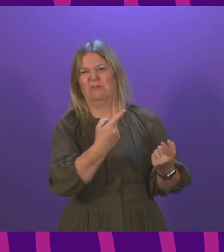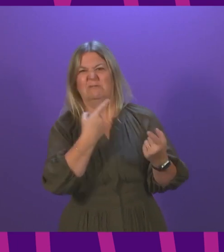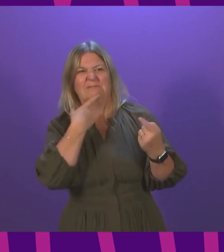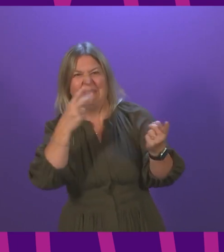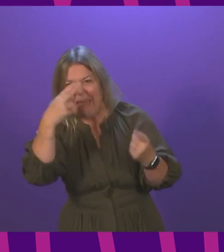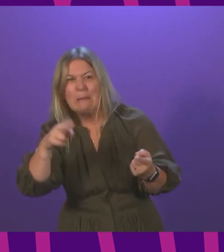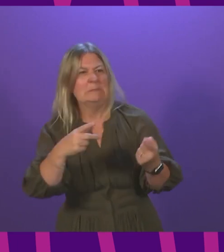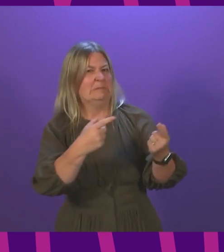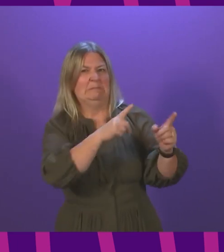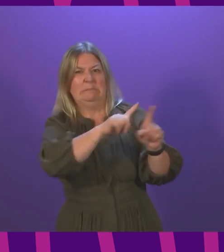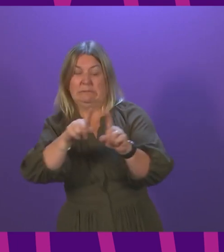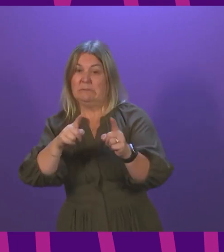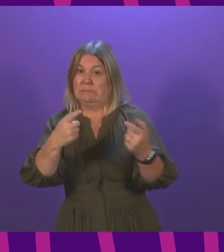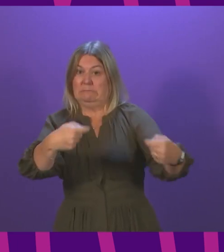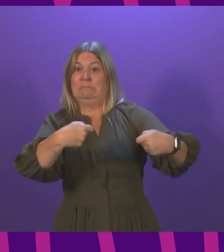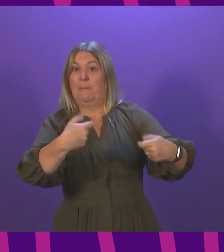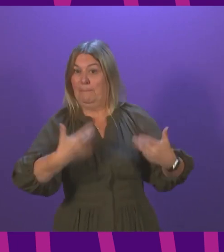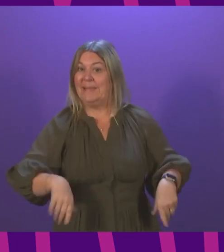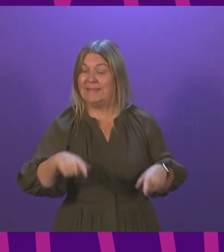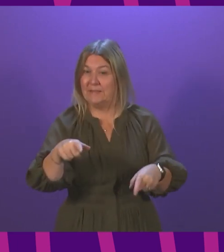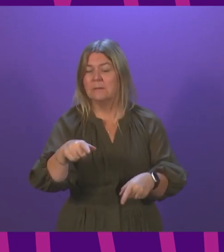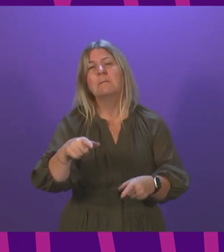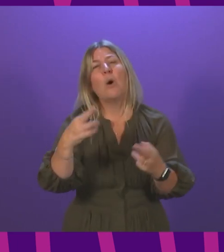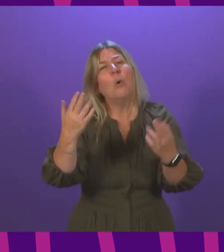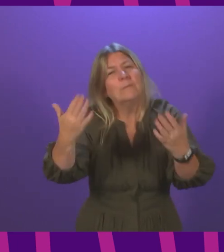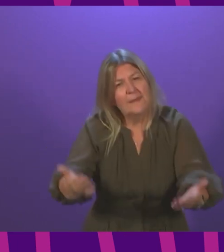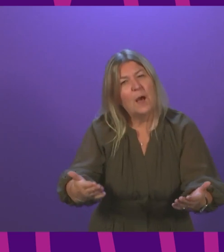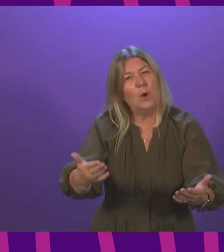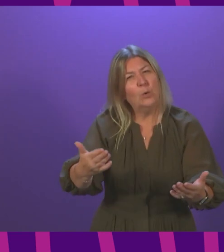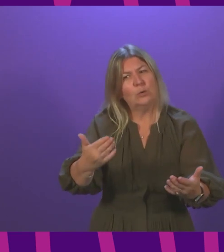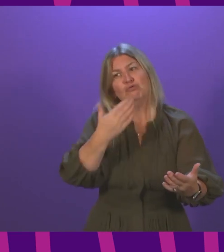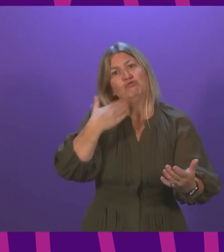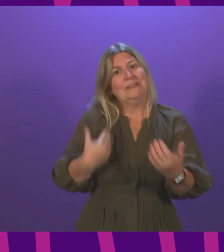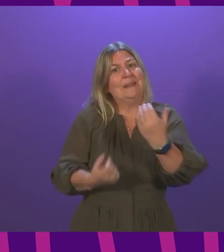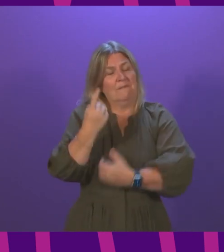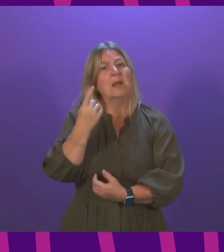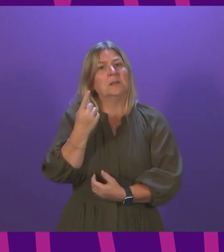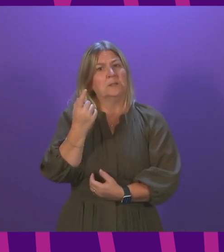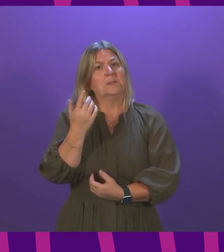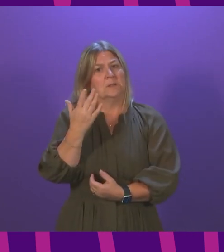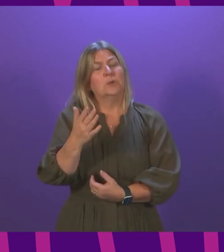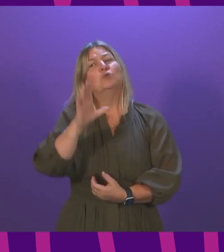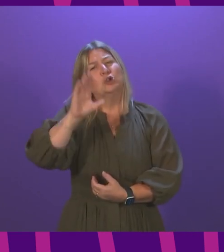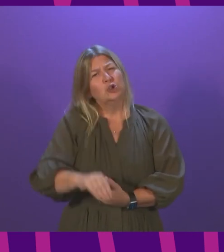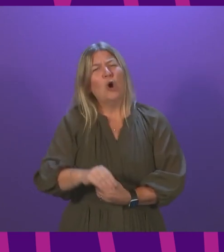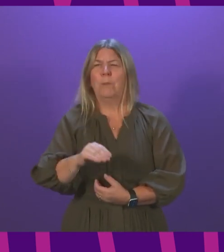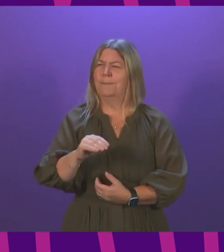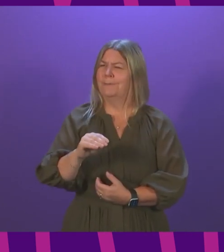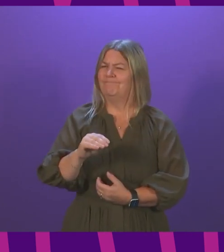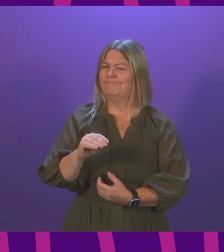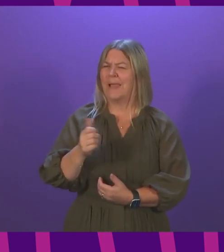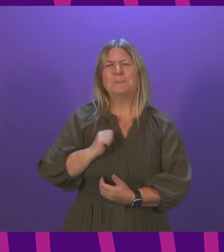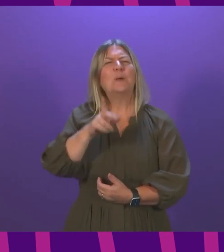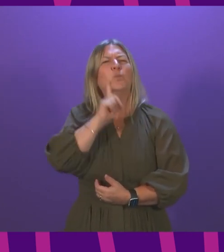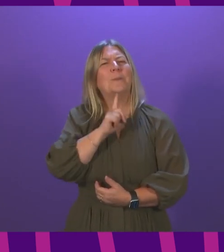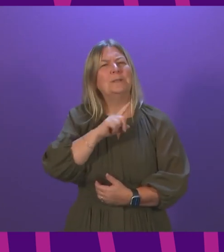are finally at a watershed moment and a turning point where we stop expecting women to fix these problems